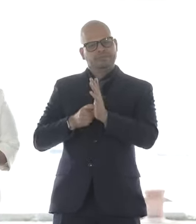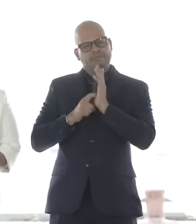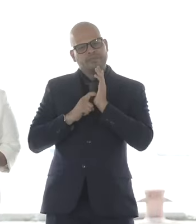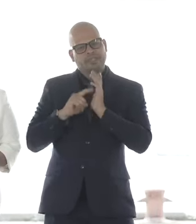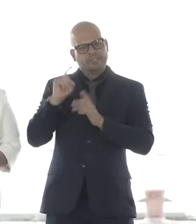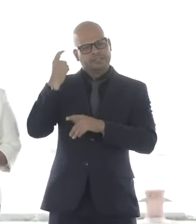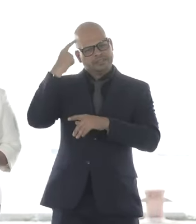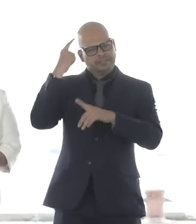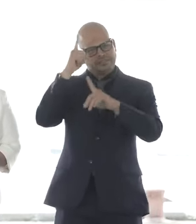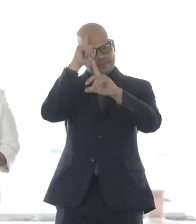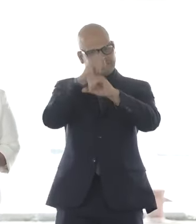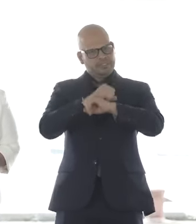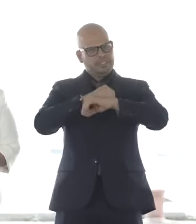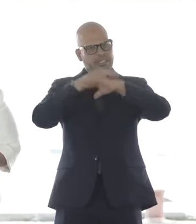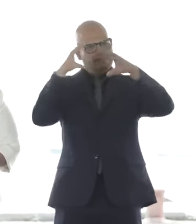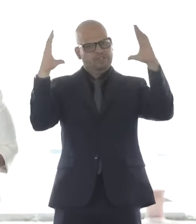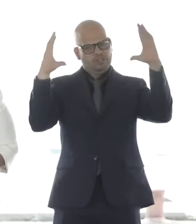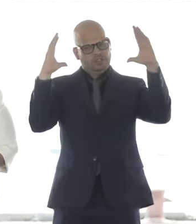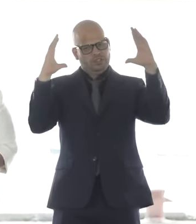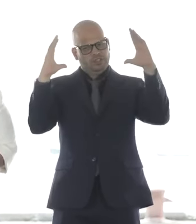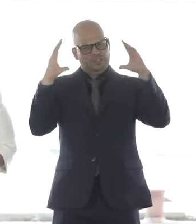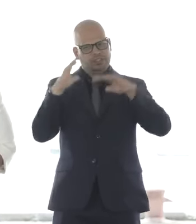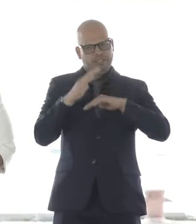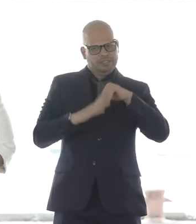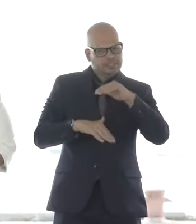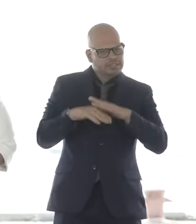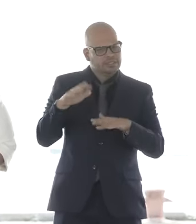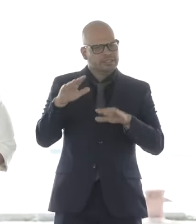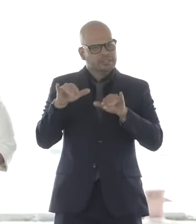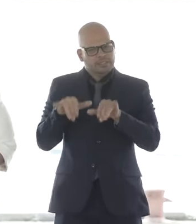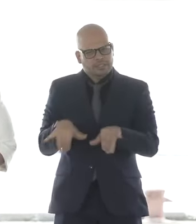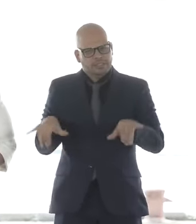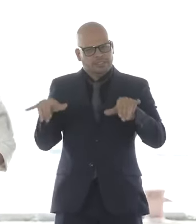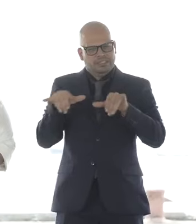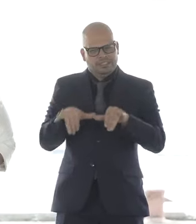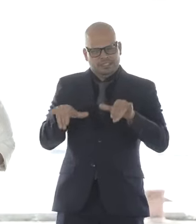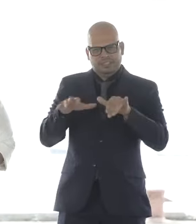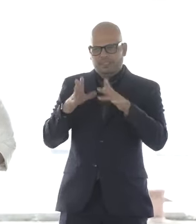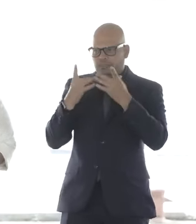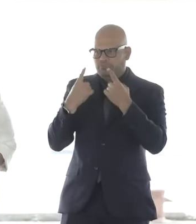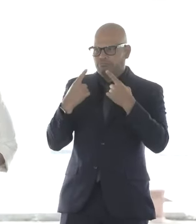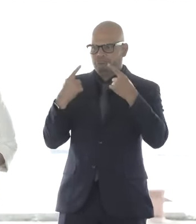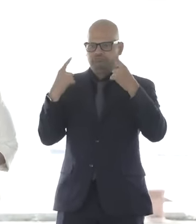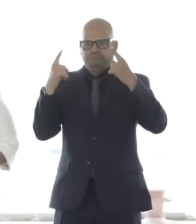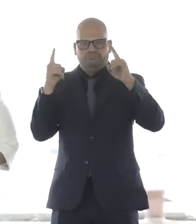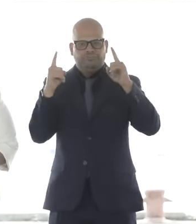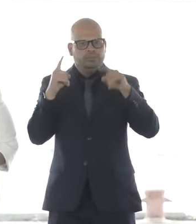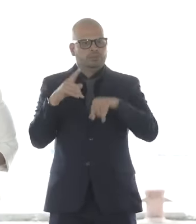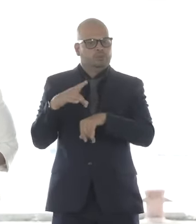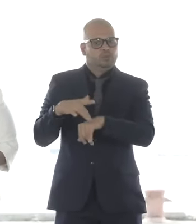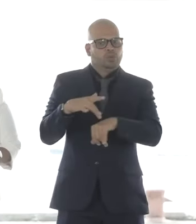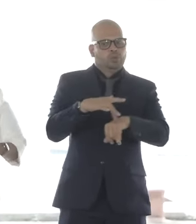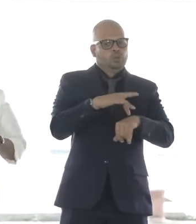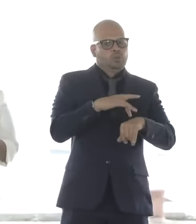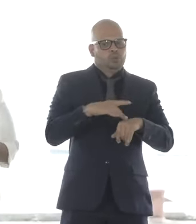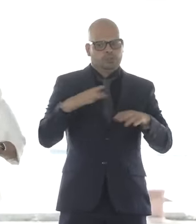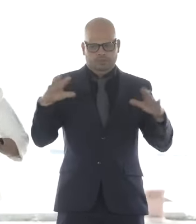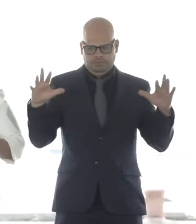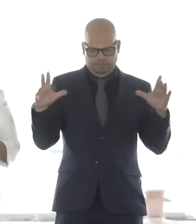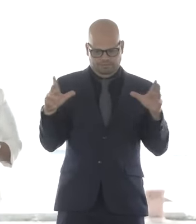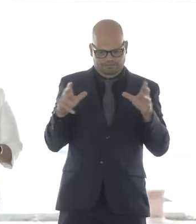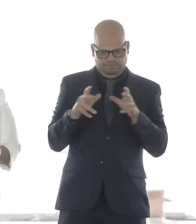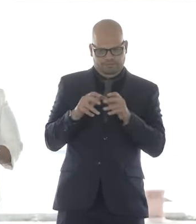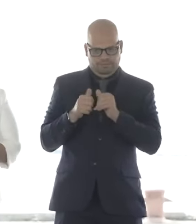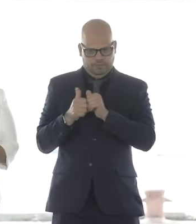out of comfort zones to say we're going to achieve it, to put resources together, to use our agile, clean energy center in a way that